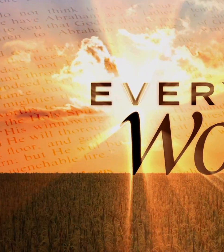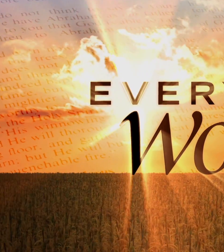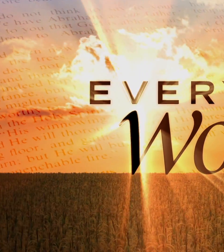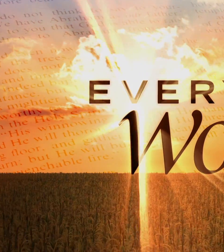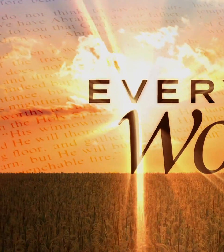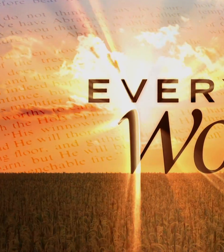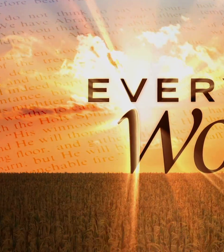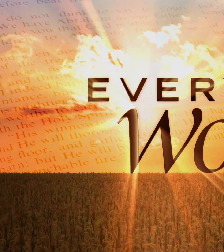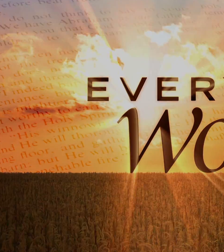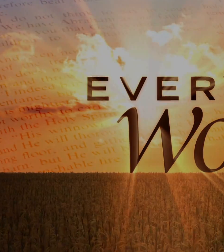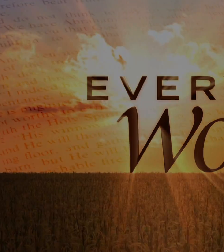I'm John Bradshaw.